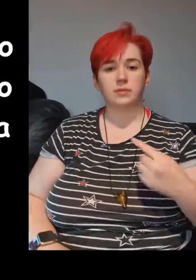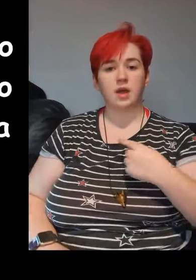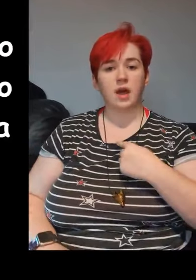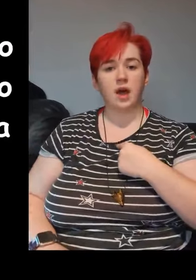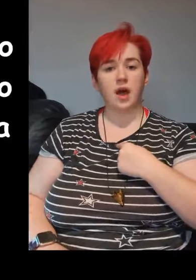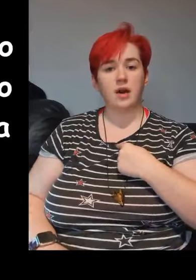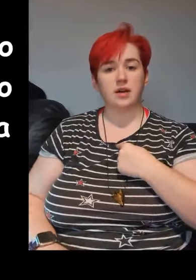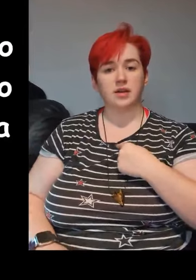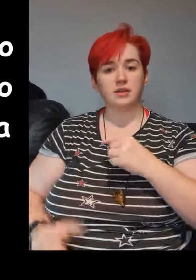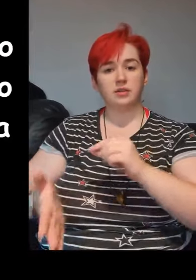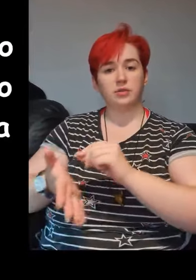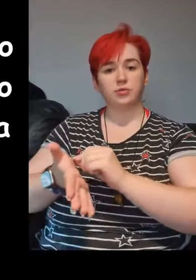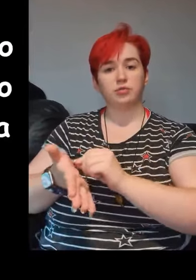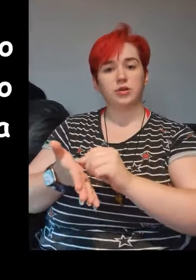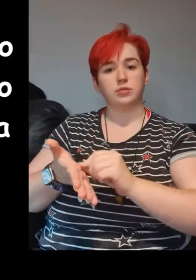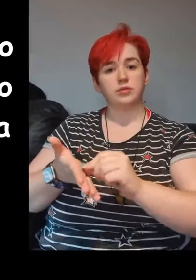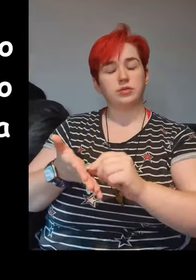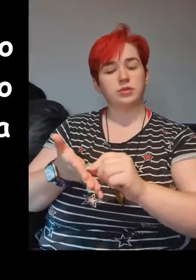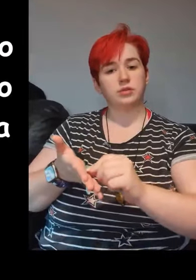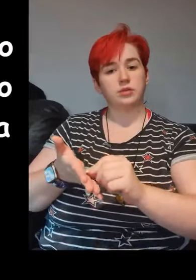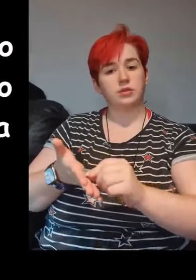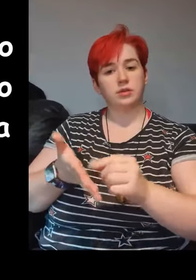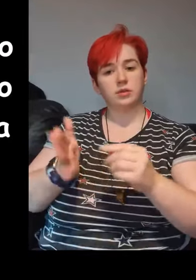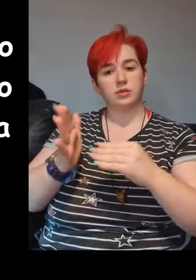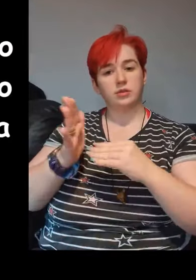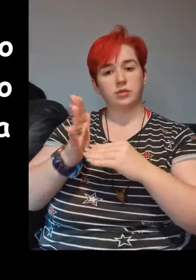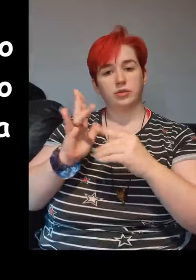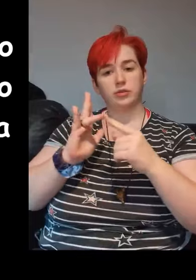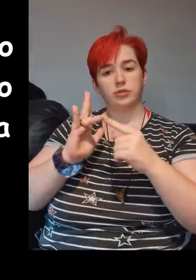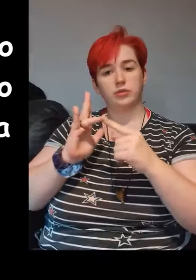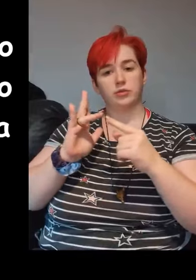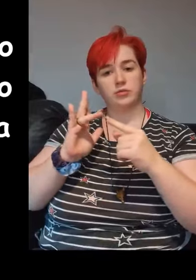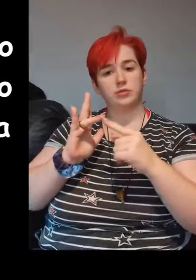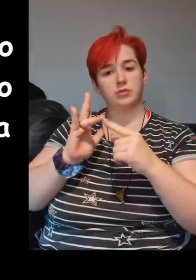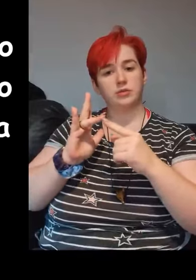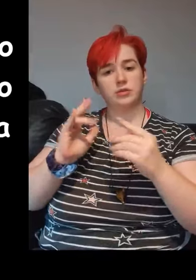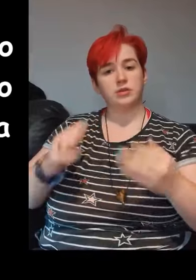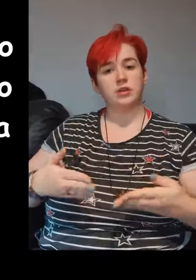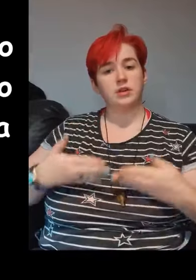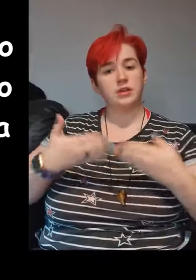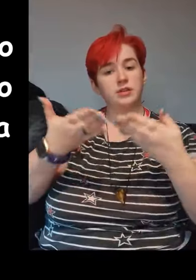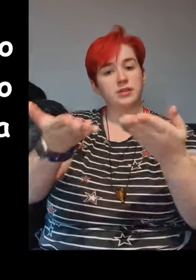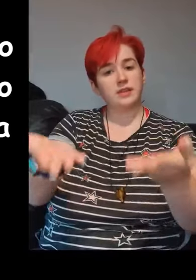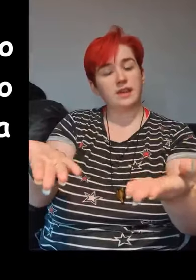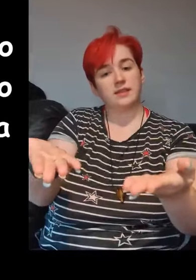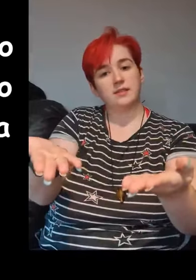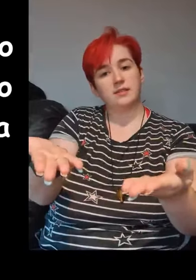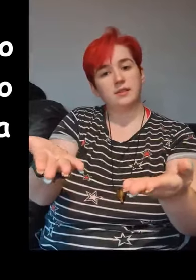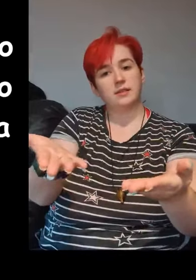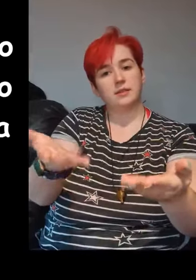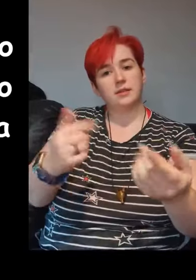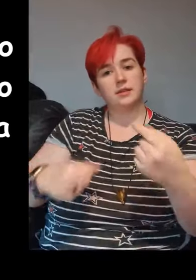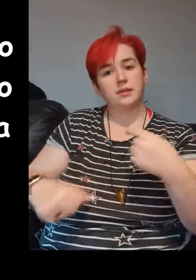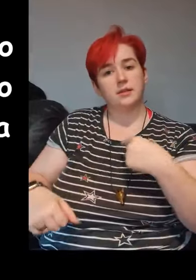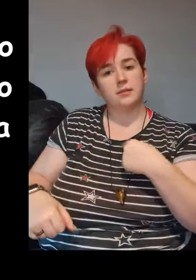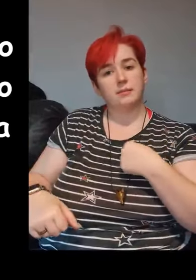I wrote to the zoo to send